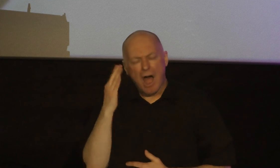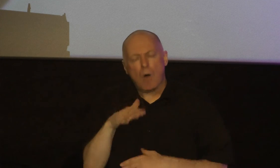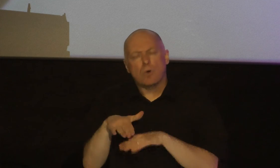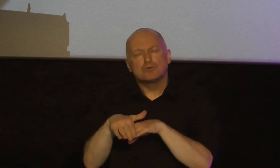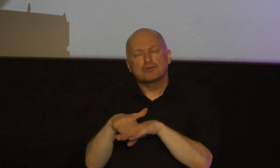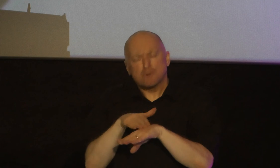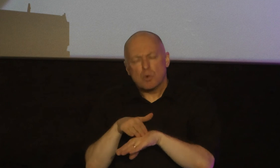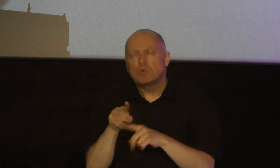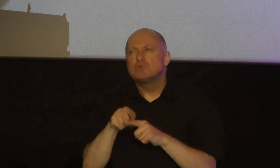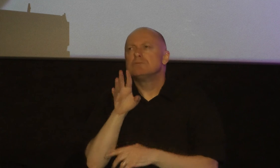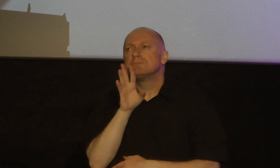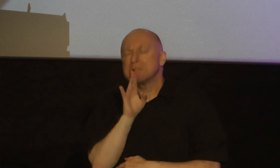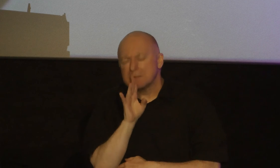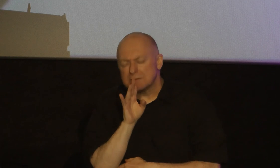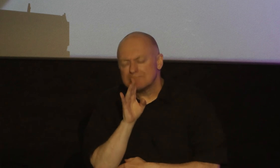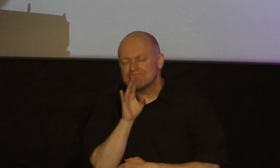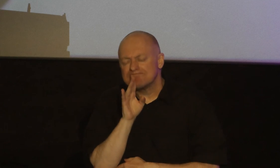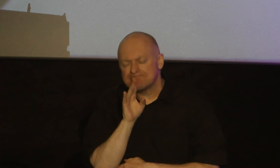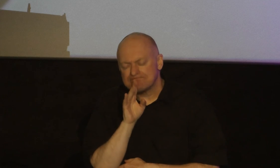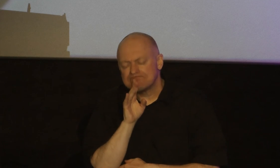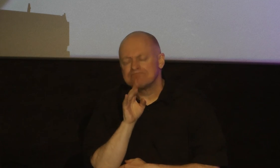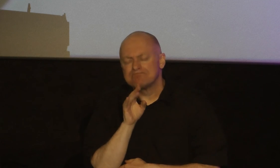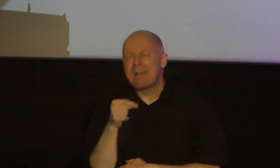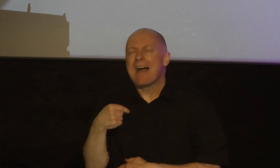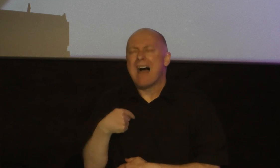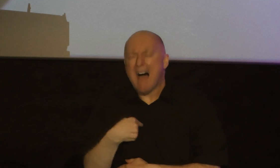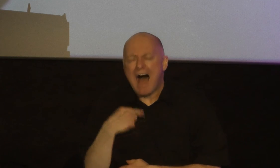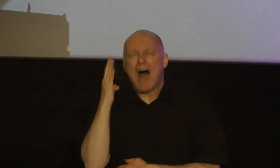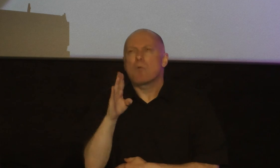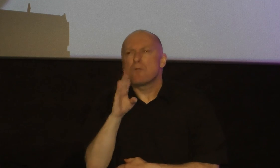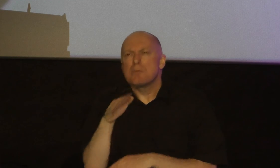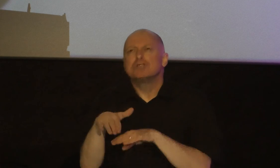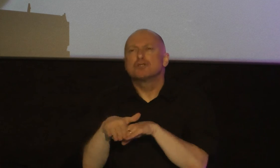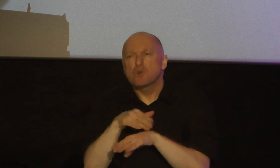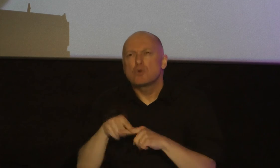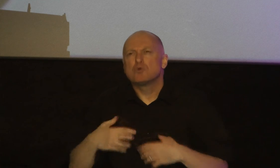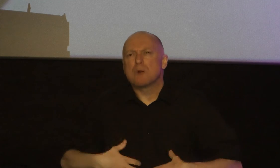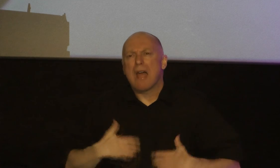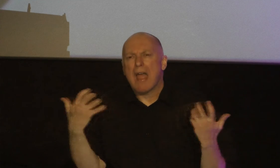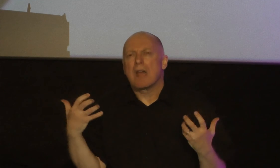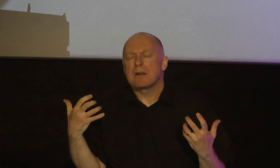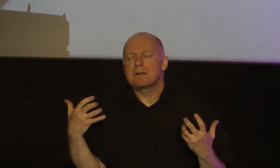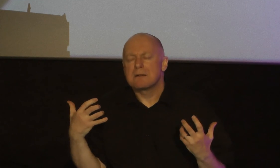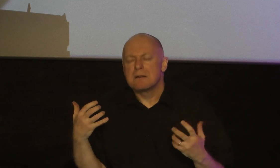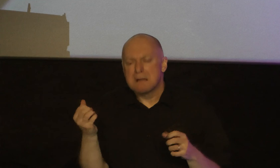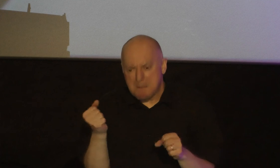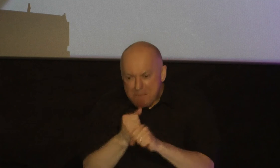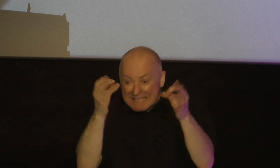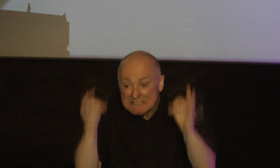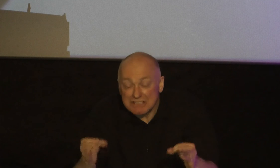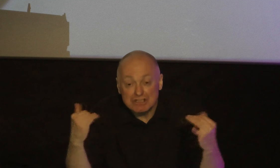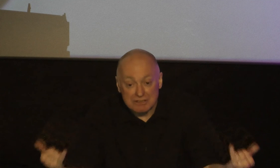I will be slow to anger I'm just making a decision right now I will be slow to anger